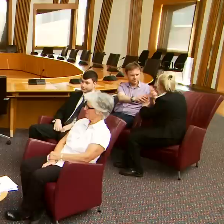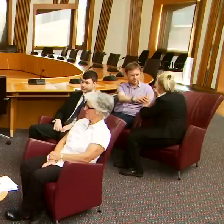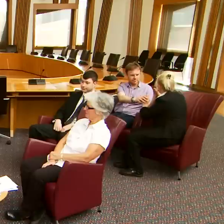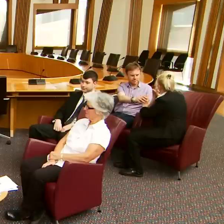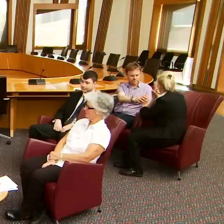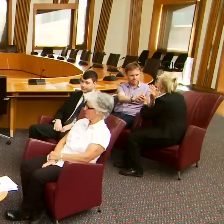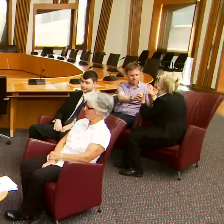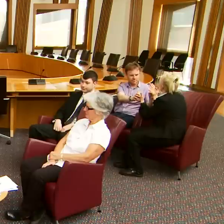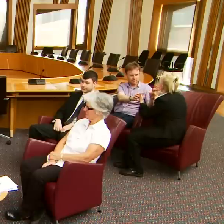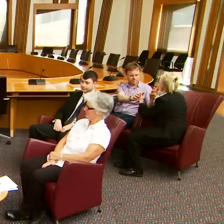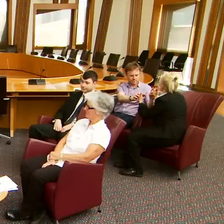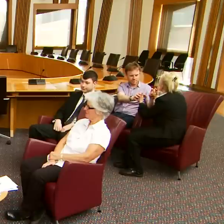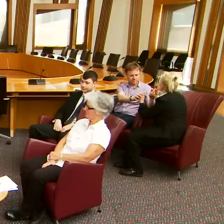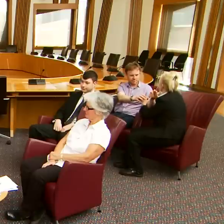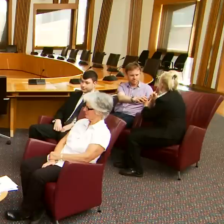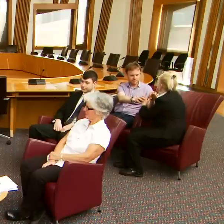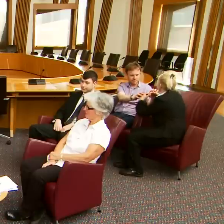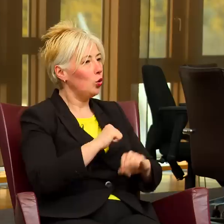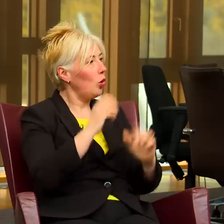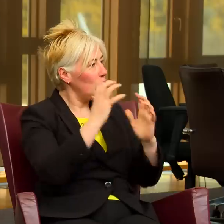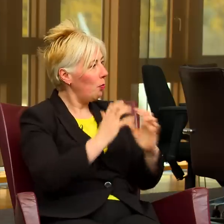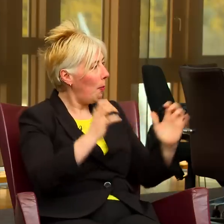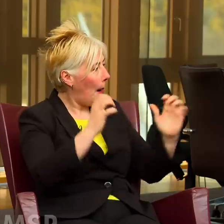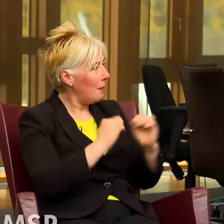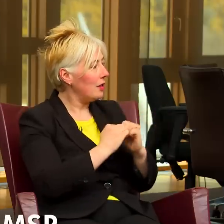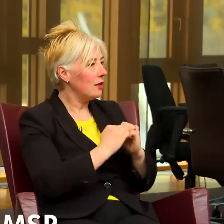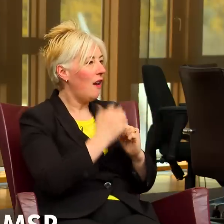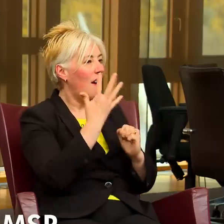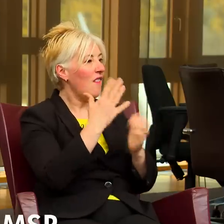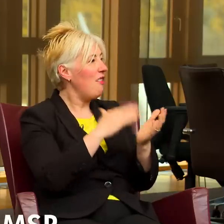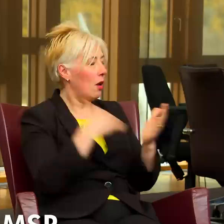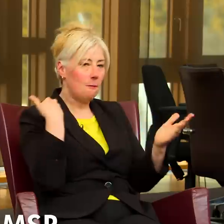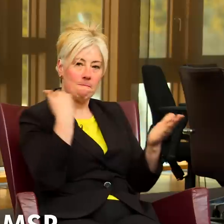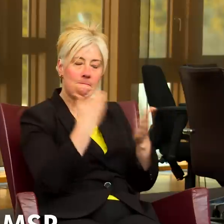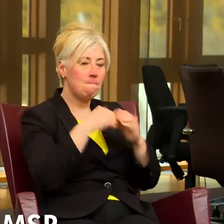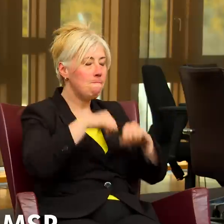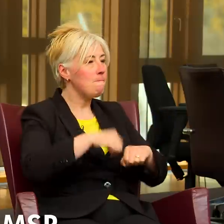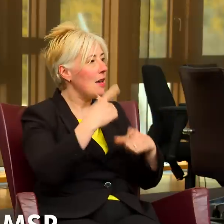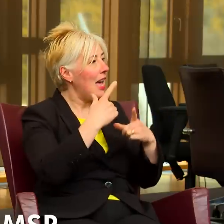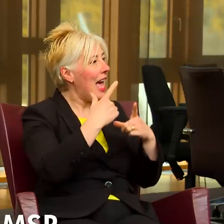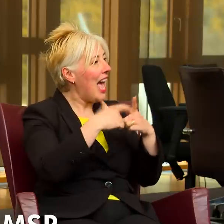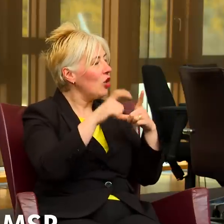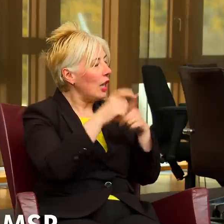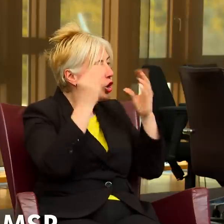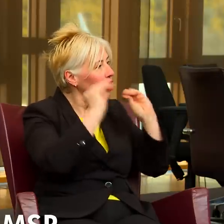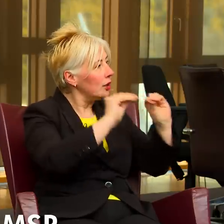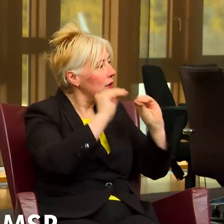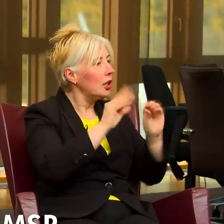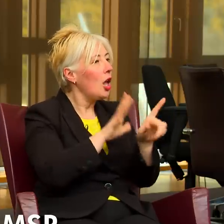Welcome to the Scottish Parliament. For the last five months the Education and Culture Committee have been examining the British